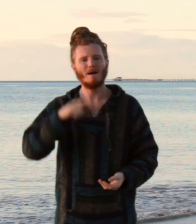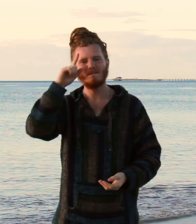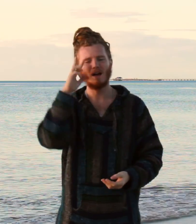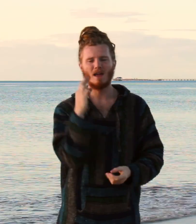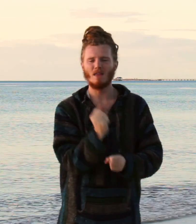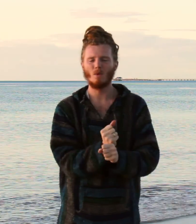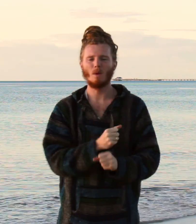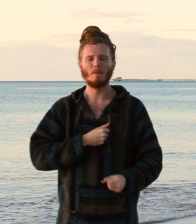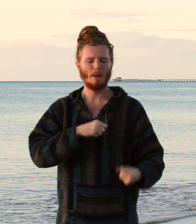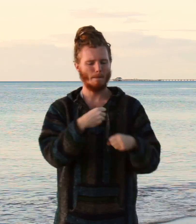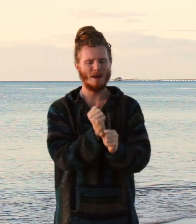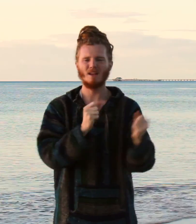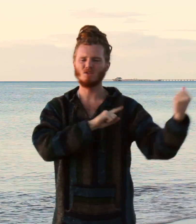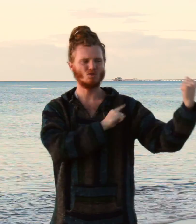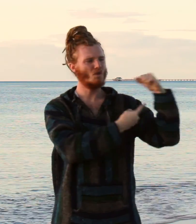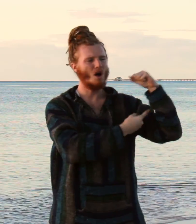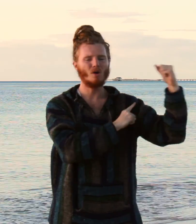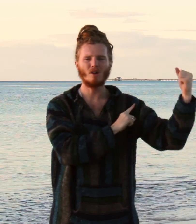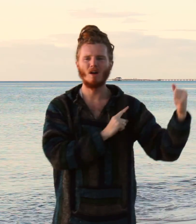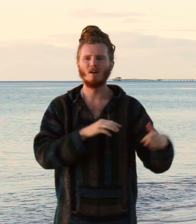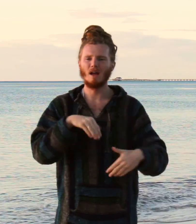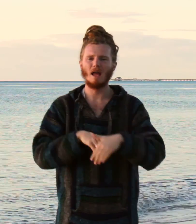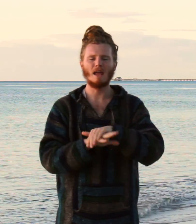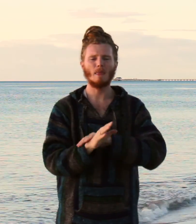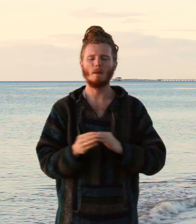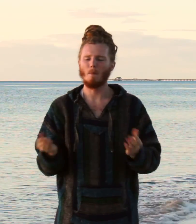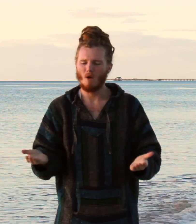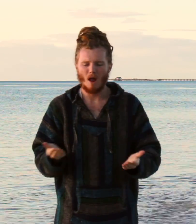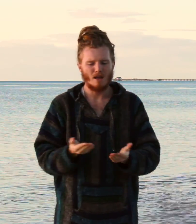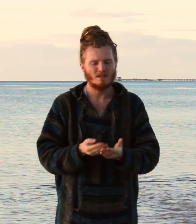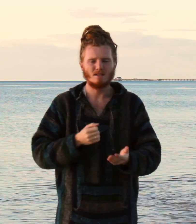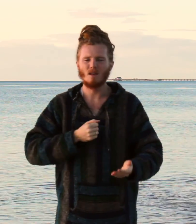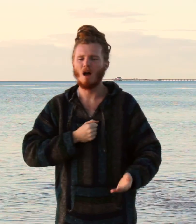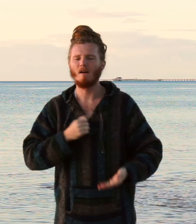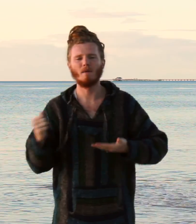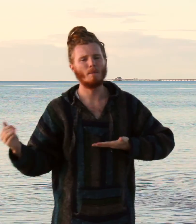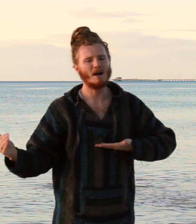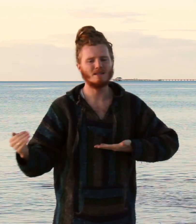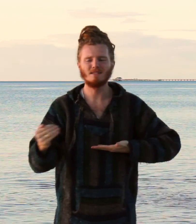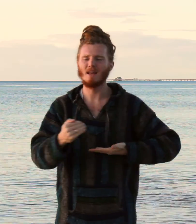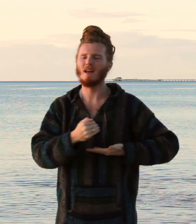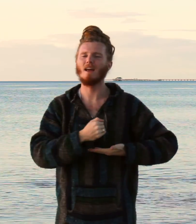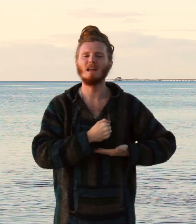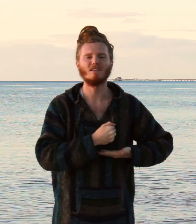faith will be made stronger In the presence of my Savior